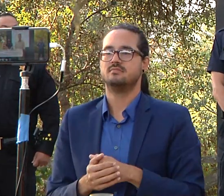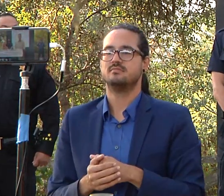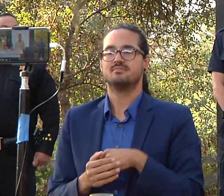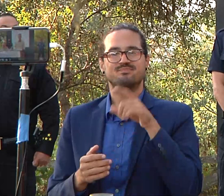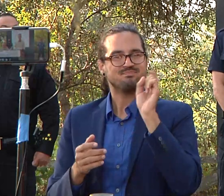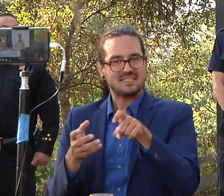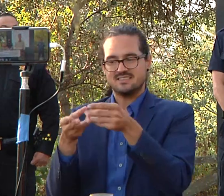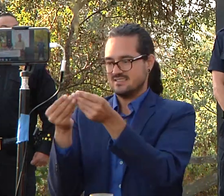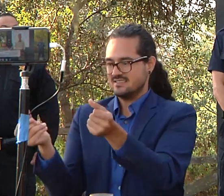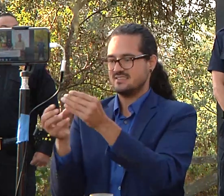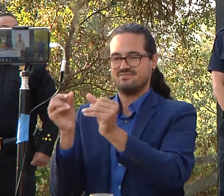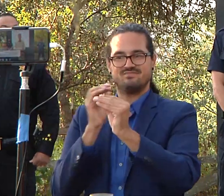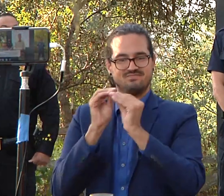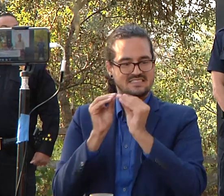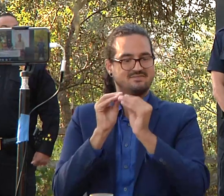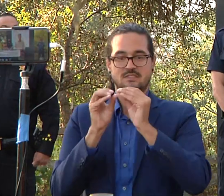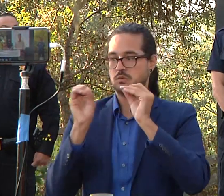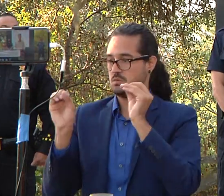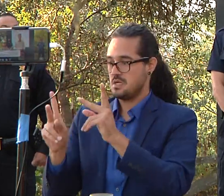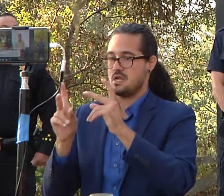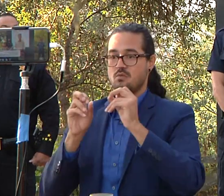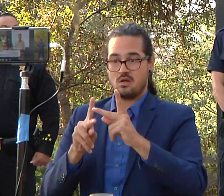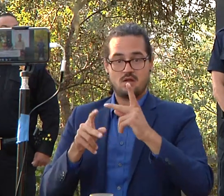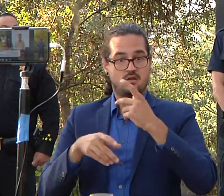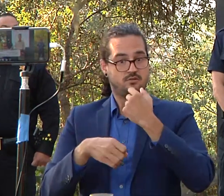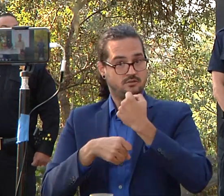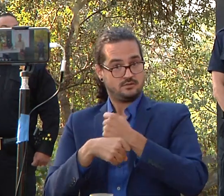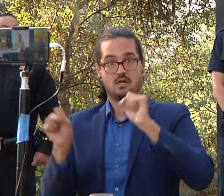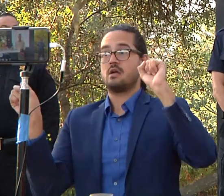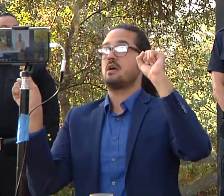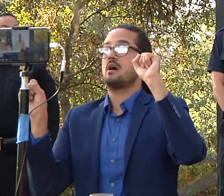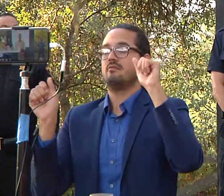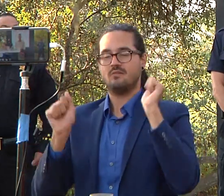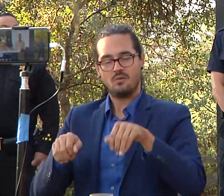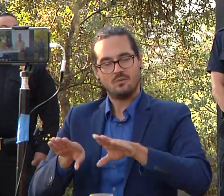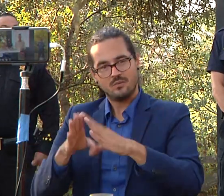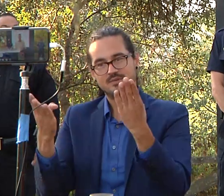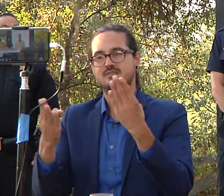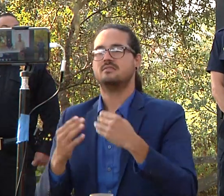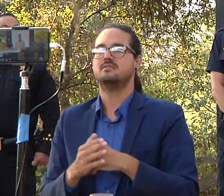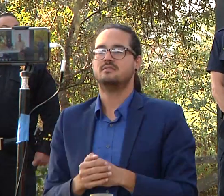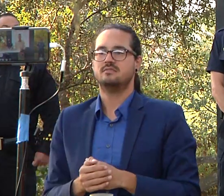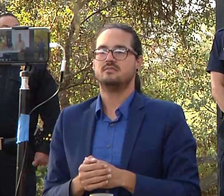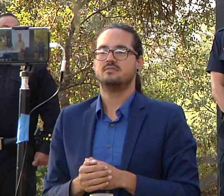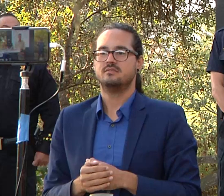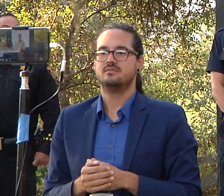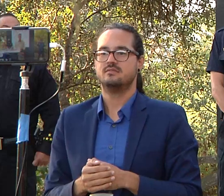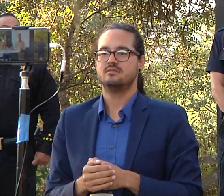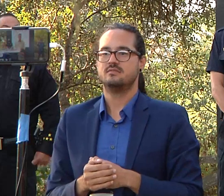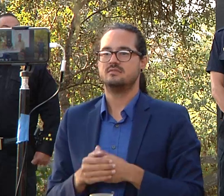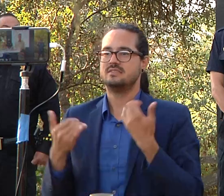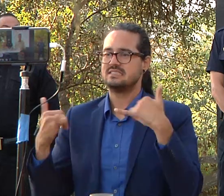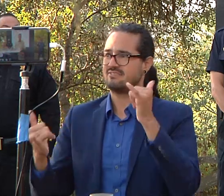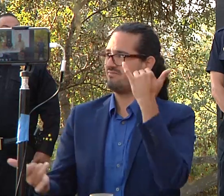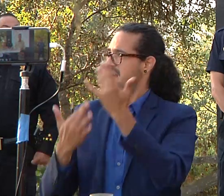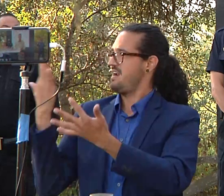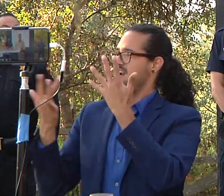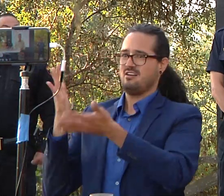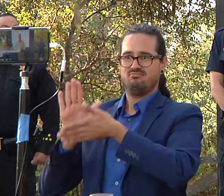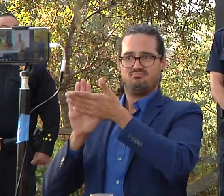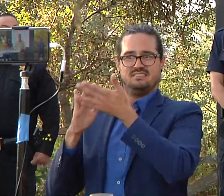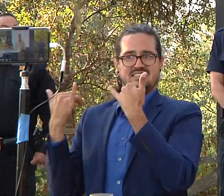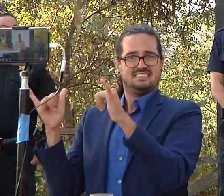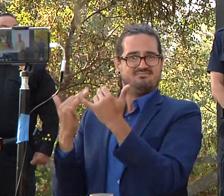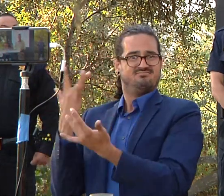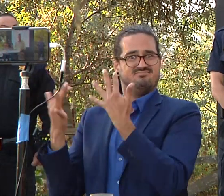services they need to be able to live safely uh in their own home and then obviously there's there's still there's still fire activity in the in the bonnie dune area uh